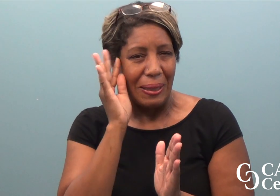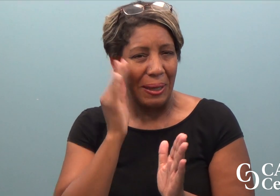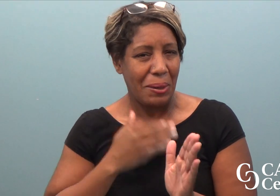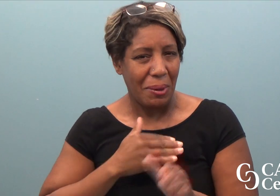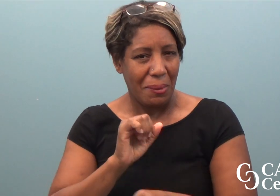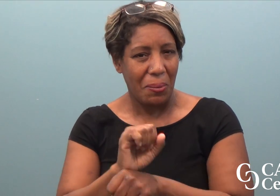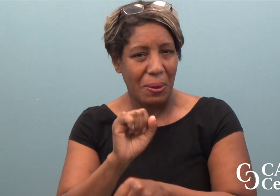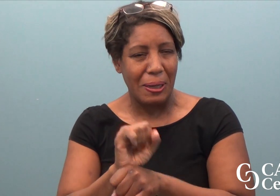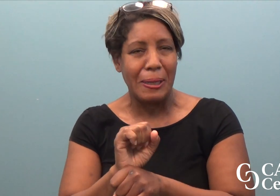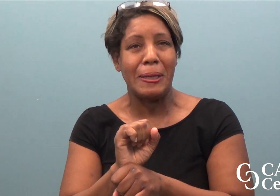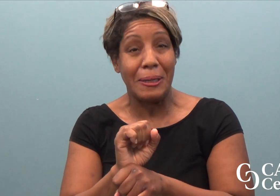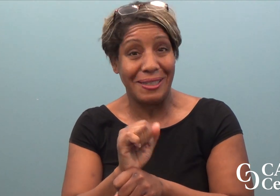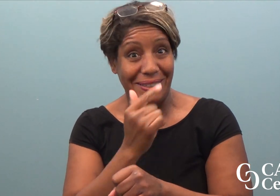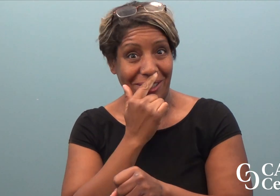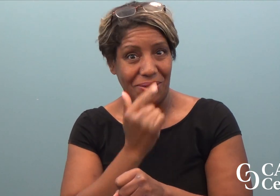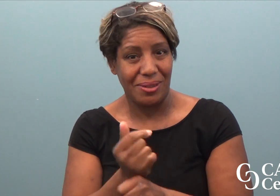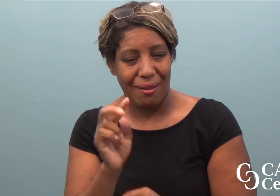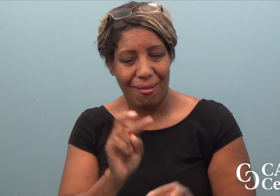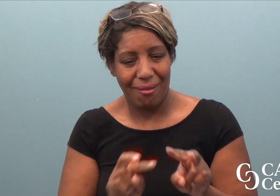Thank you. Thank you.